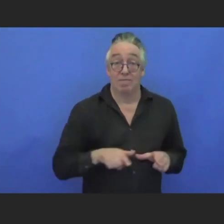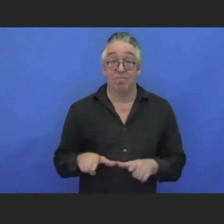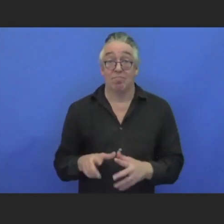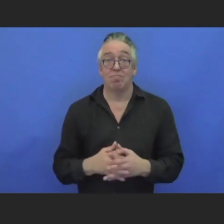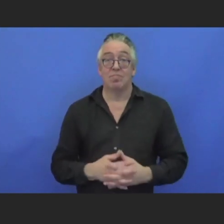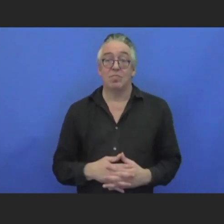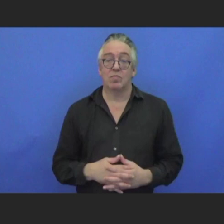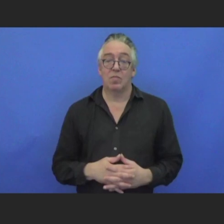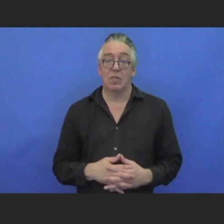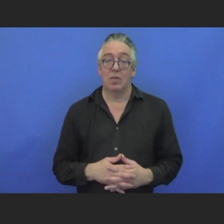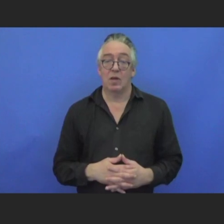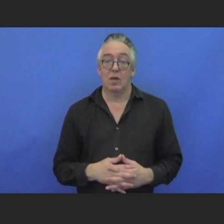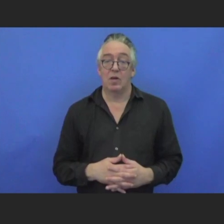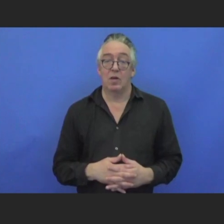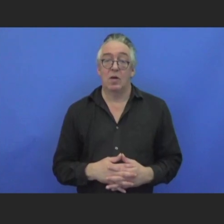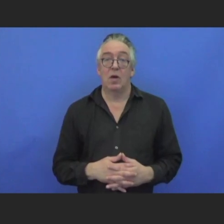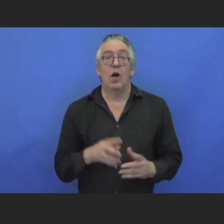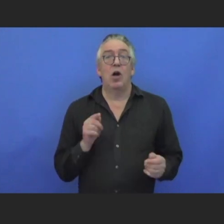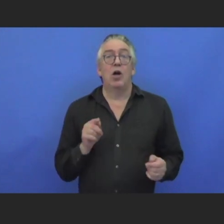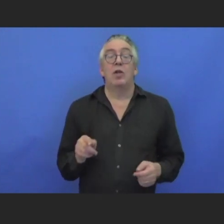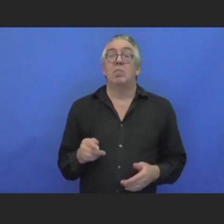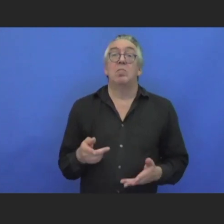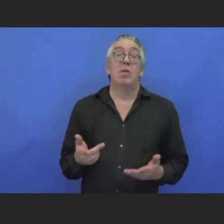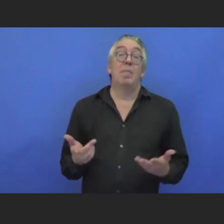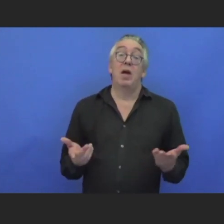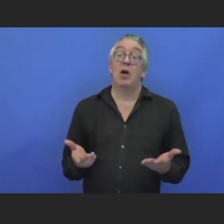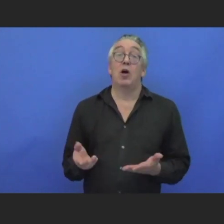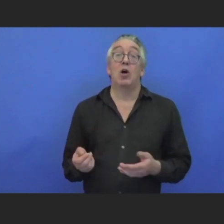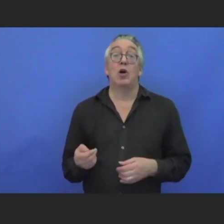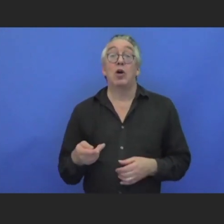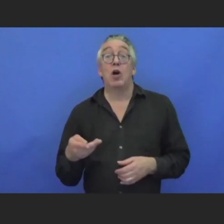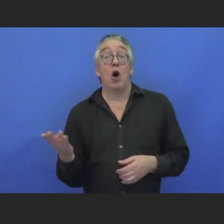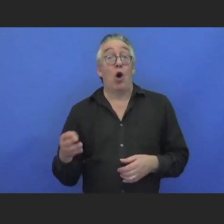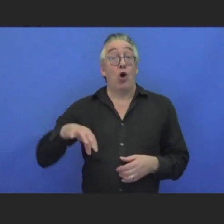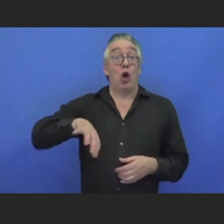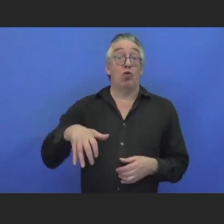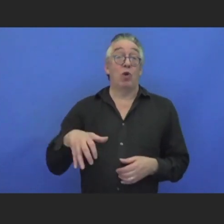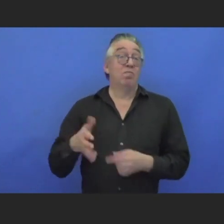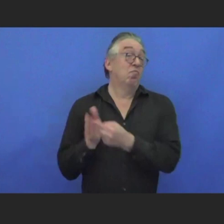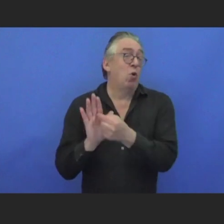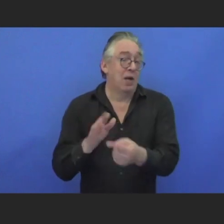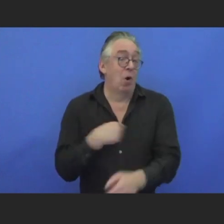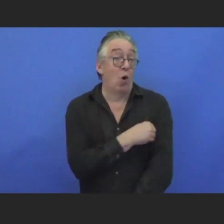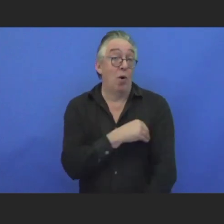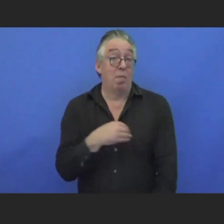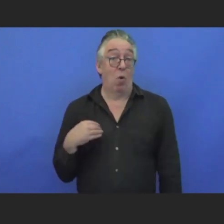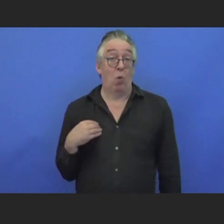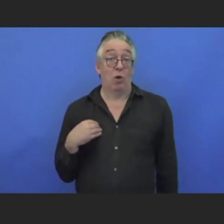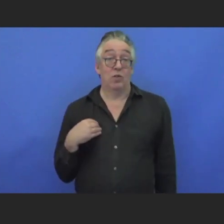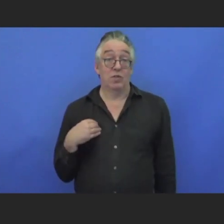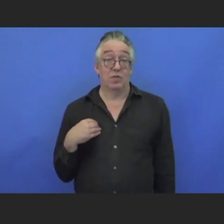In countries which are, as well like Poland, are excluding